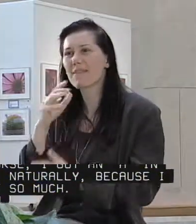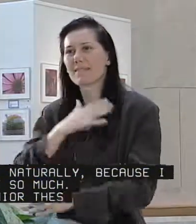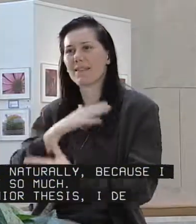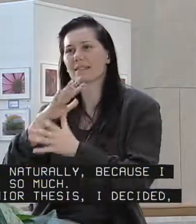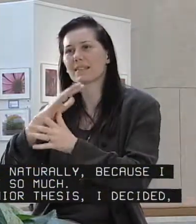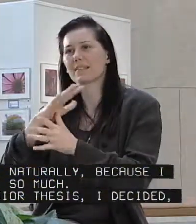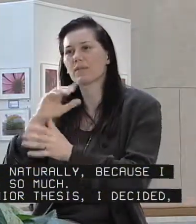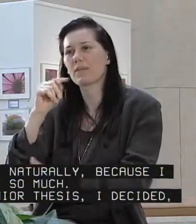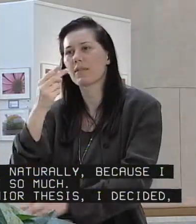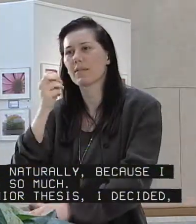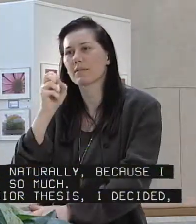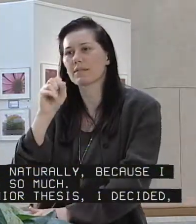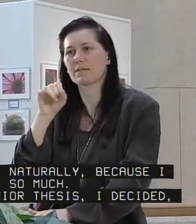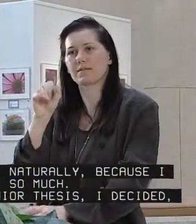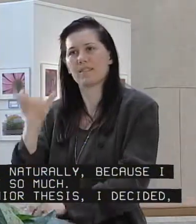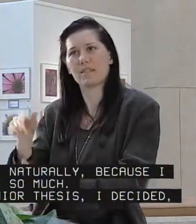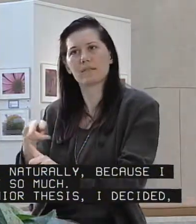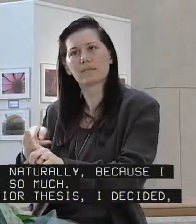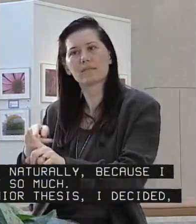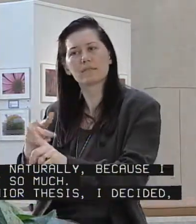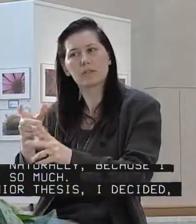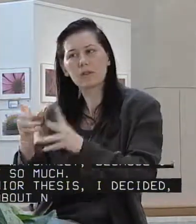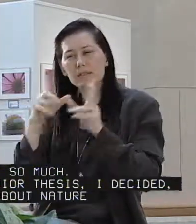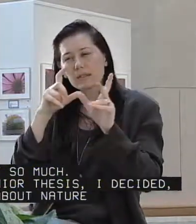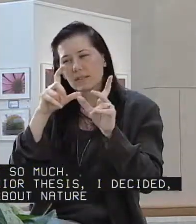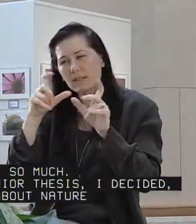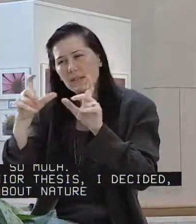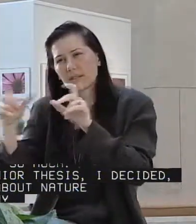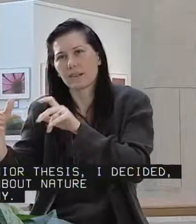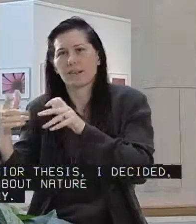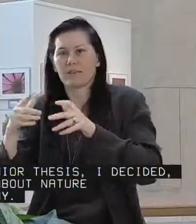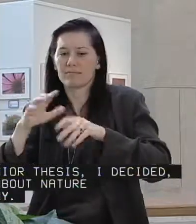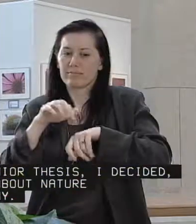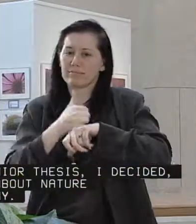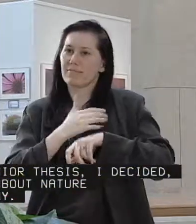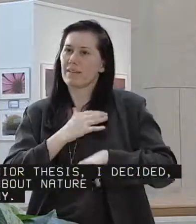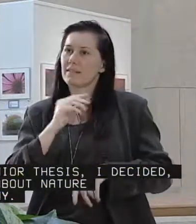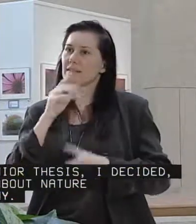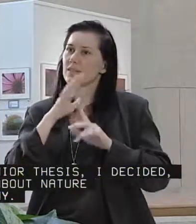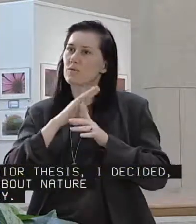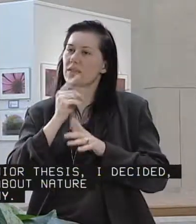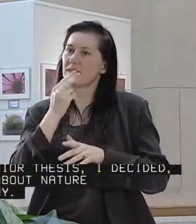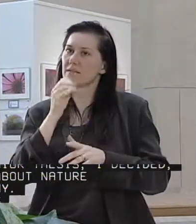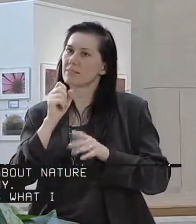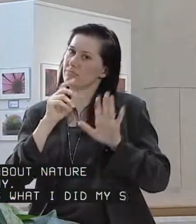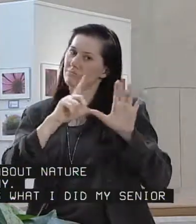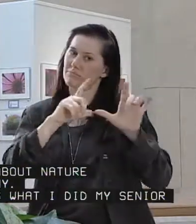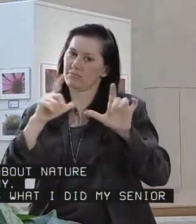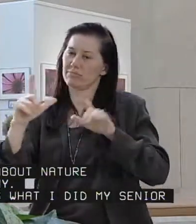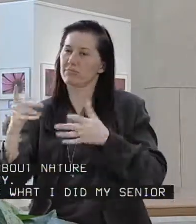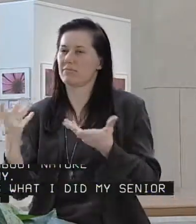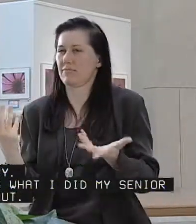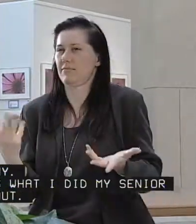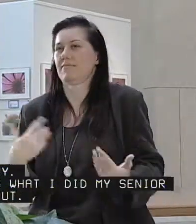my senior thesis, I decided, would be about nature photography. So that's what I did my senior thesis about.